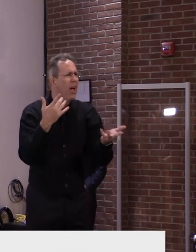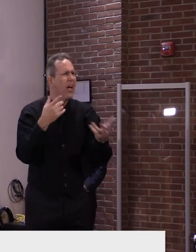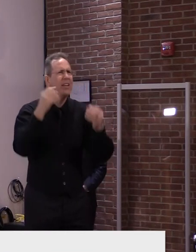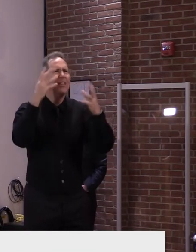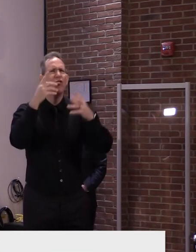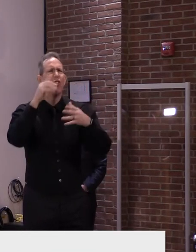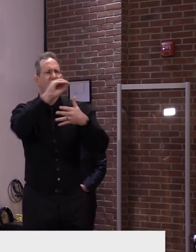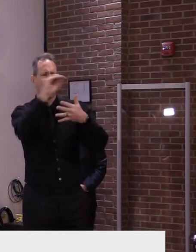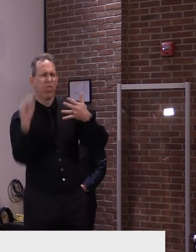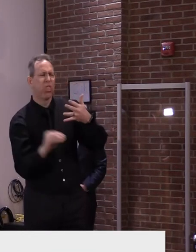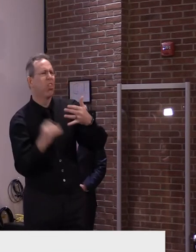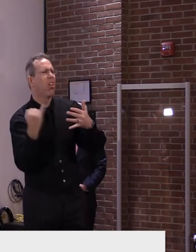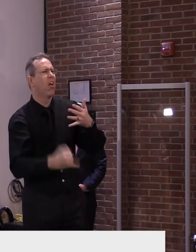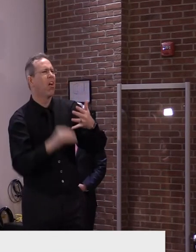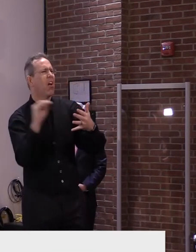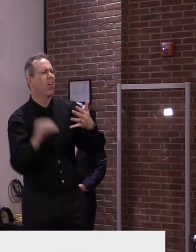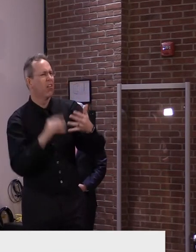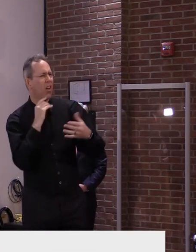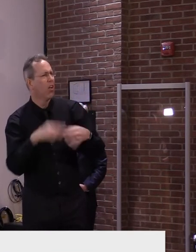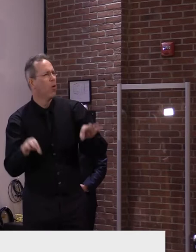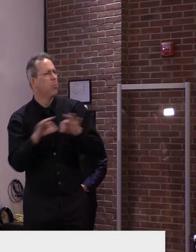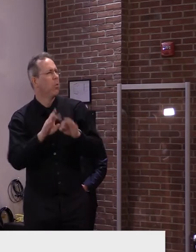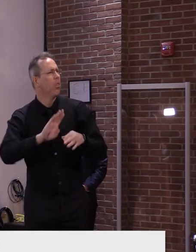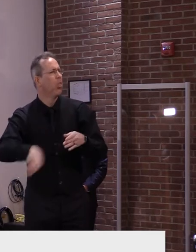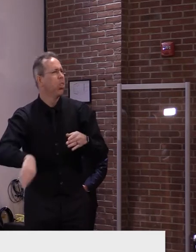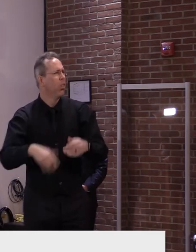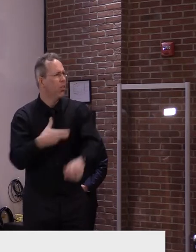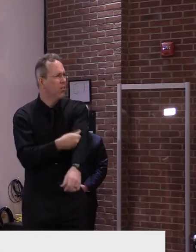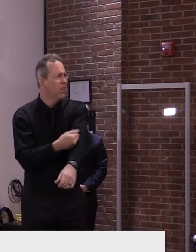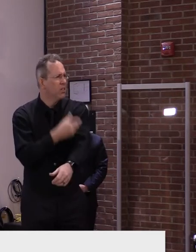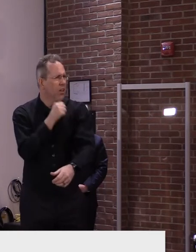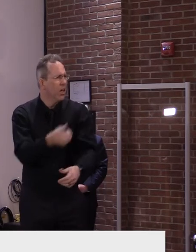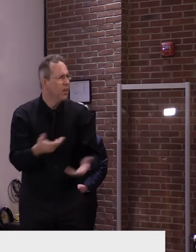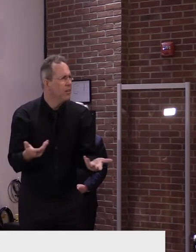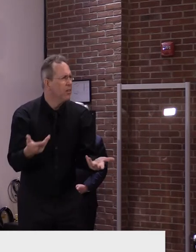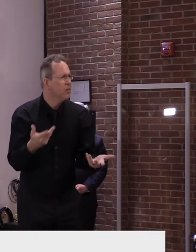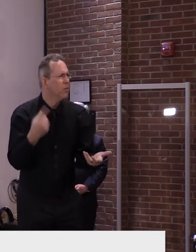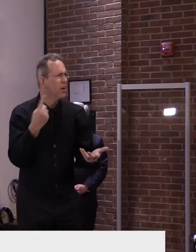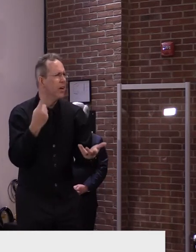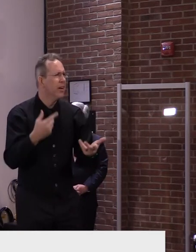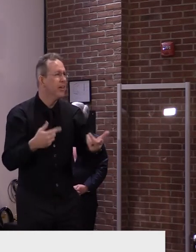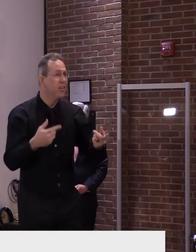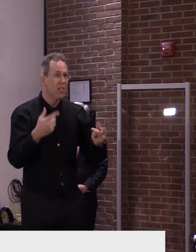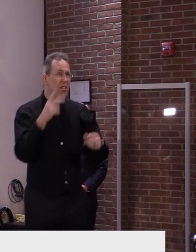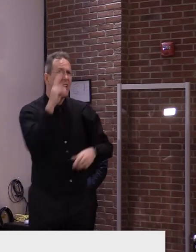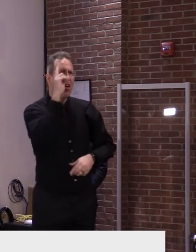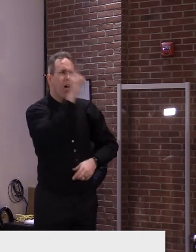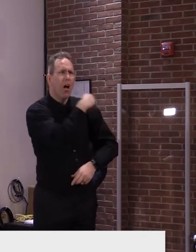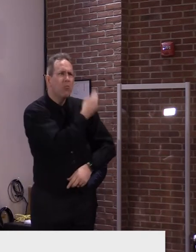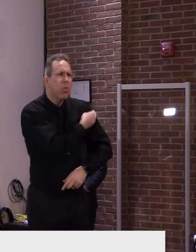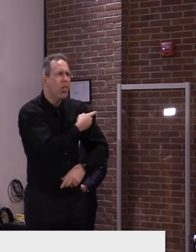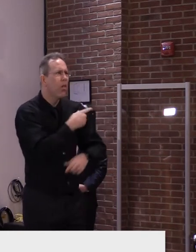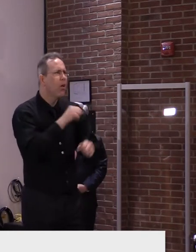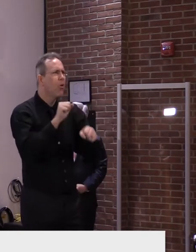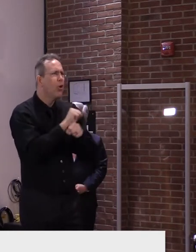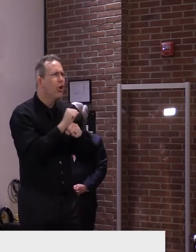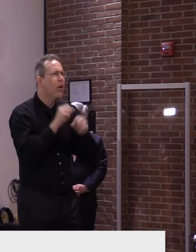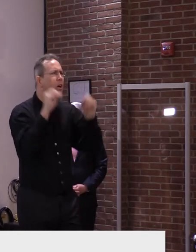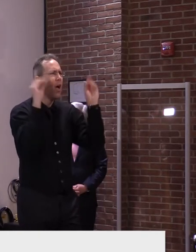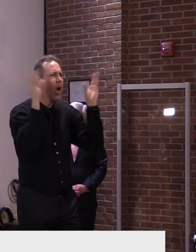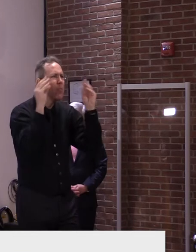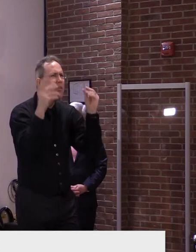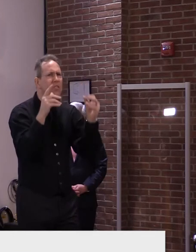allowed its lawyers and others in risk management that have no contact with patients to get private shots. But